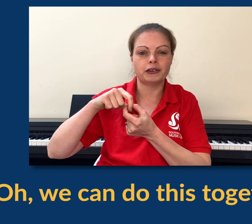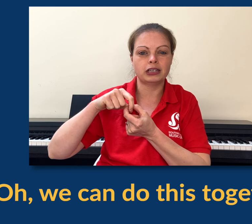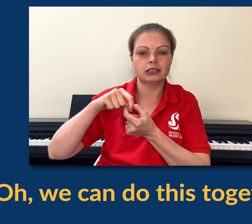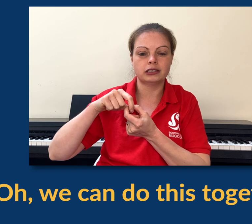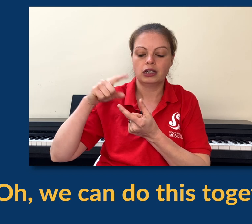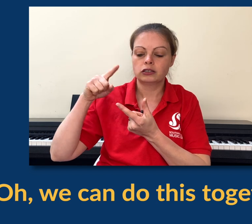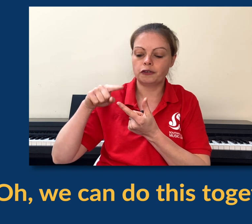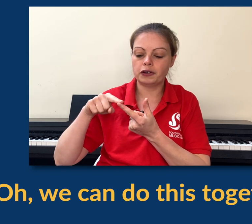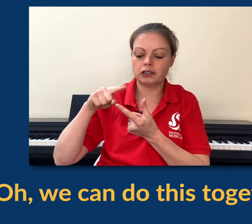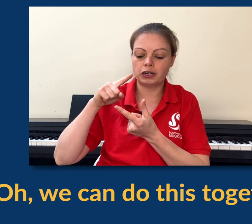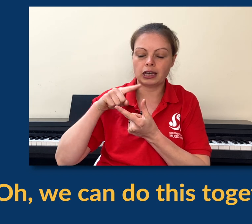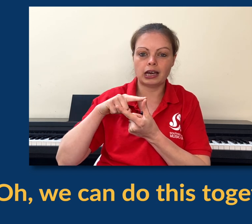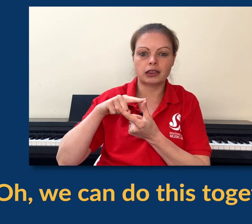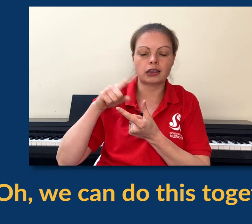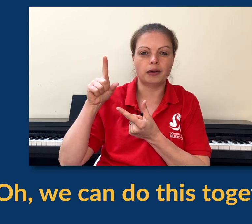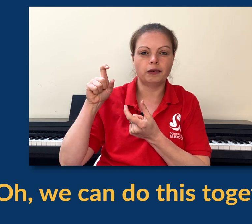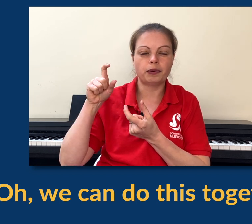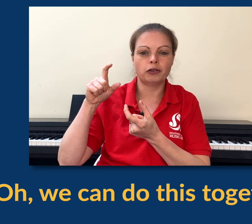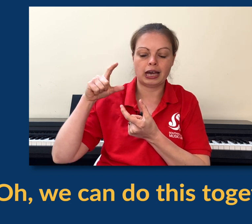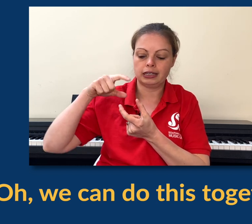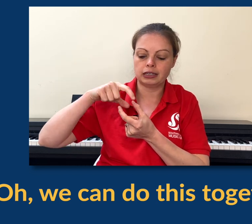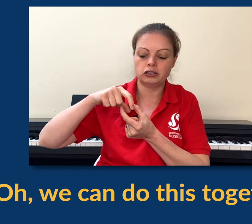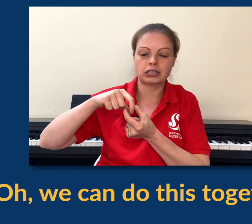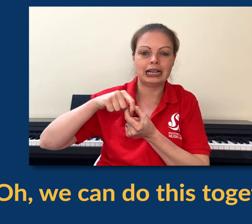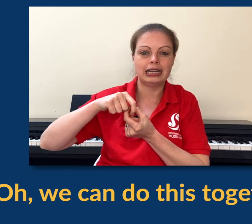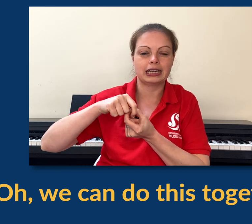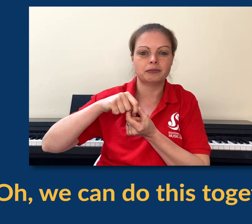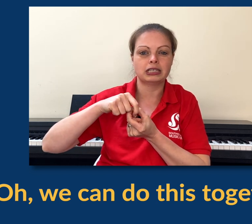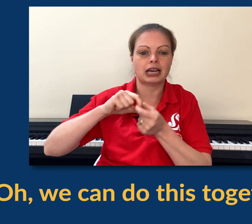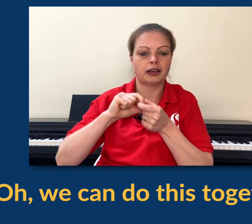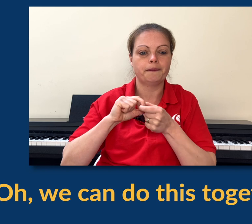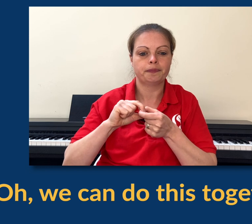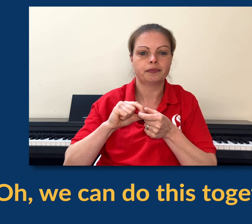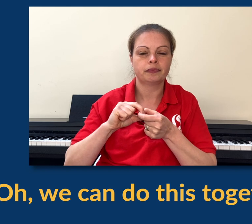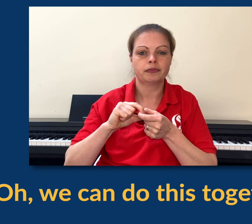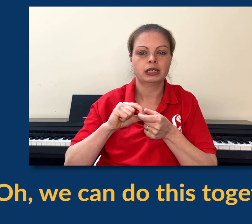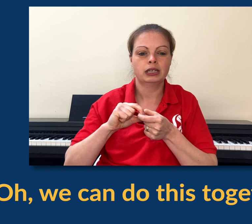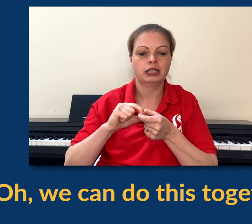with our fingers. So first finger and thumb, both hands, and you're just going to link them together.